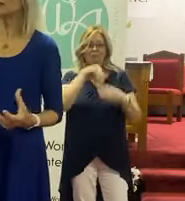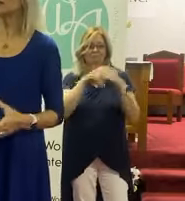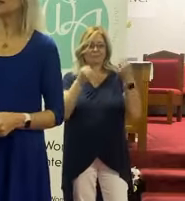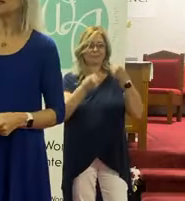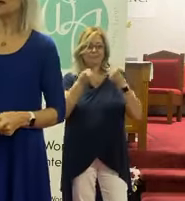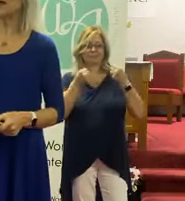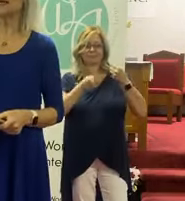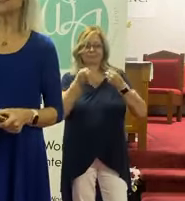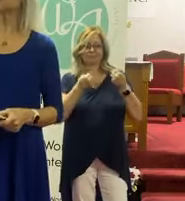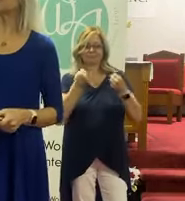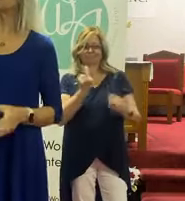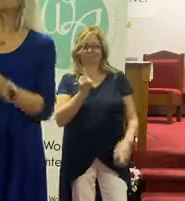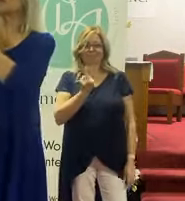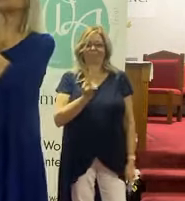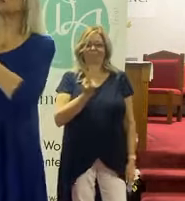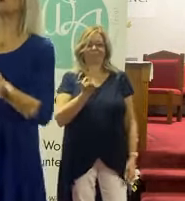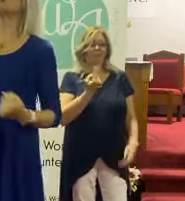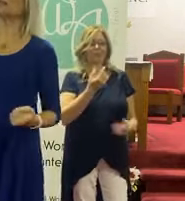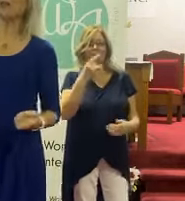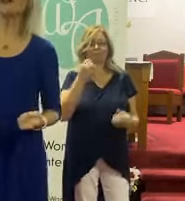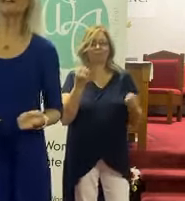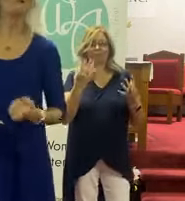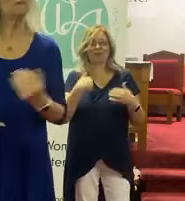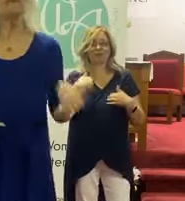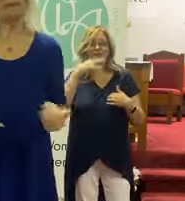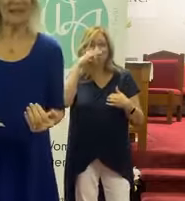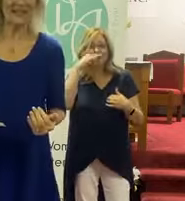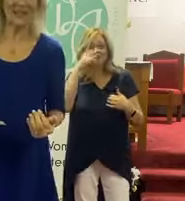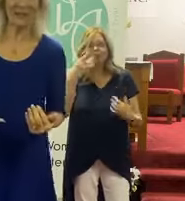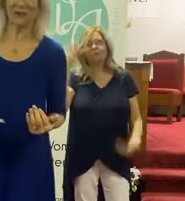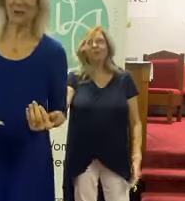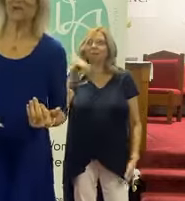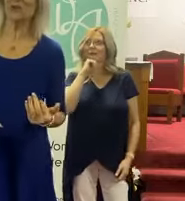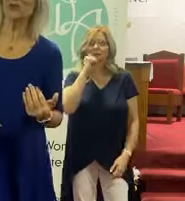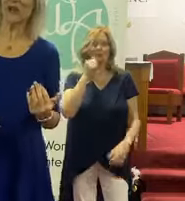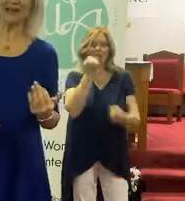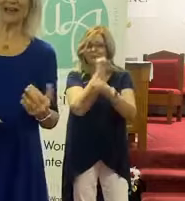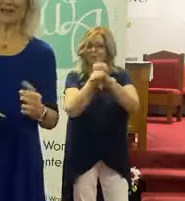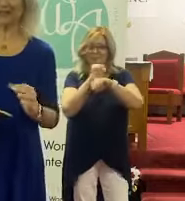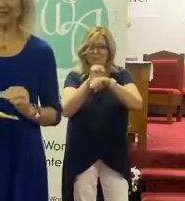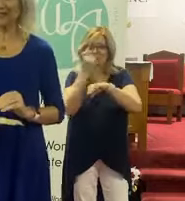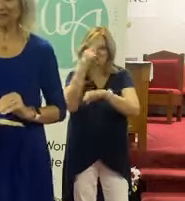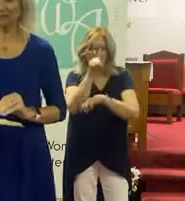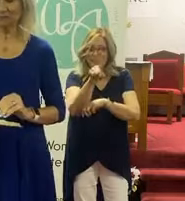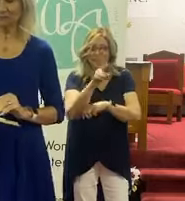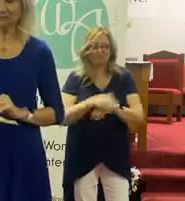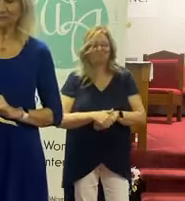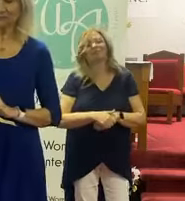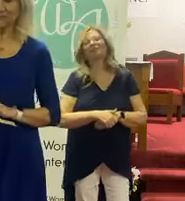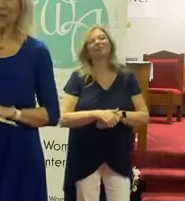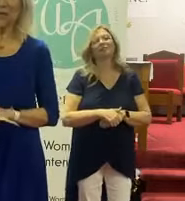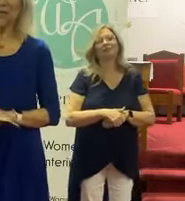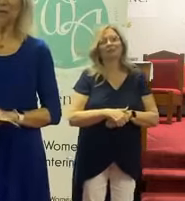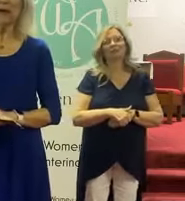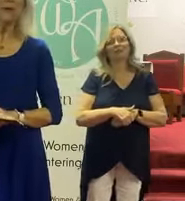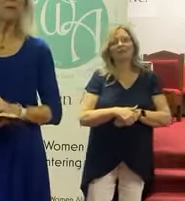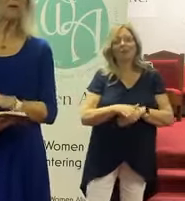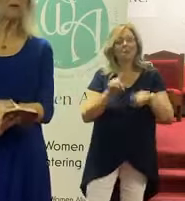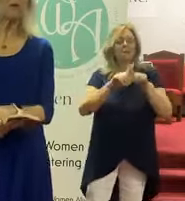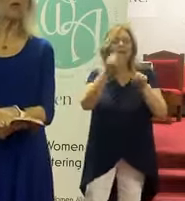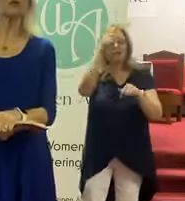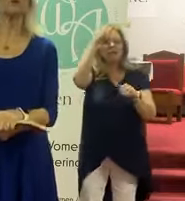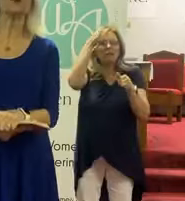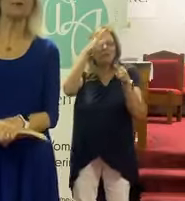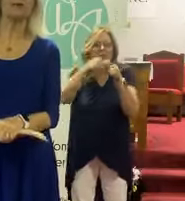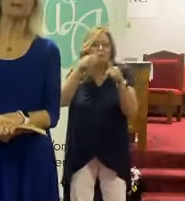the car driving. Others of us have kids in the back seat, right? So maybe that's not a sanctuary for you right now this season. But I